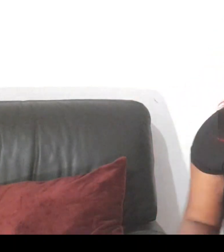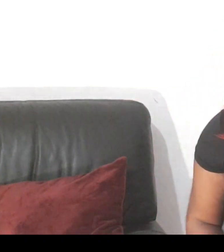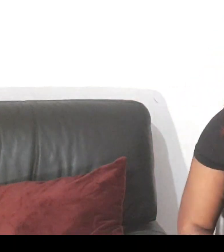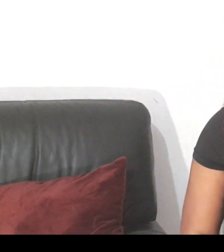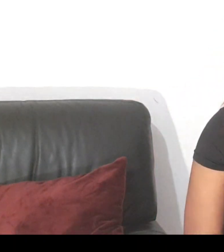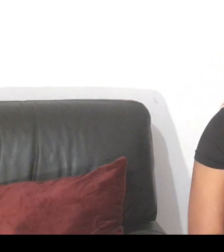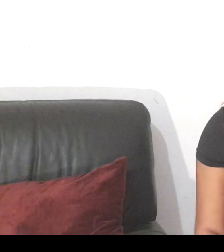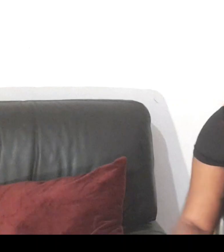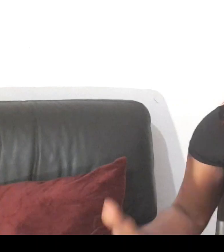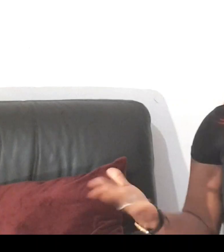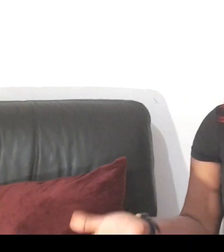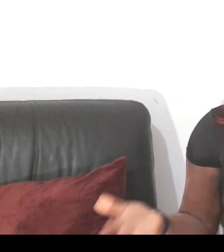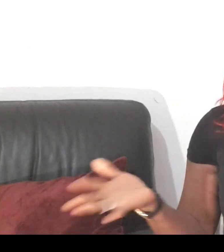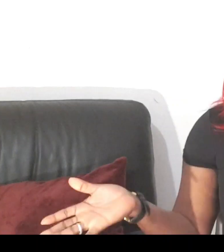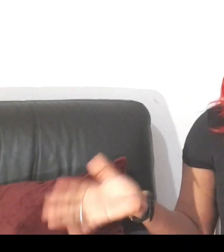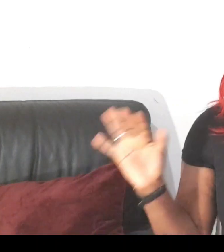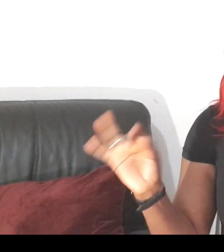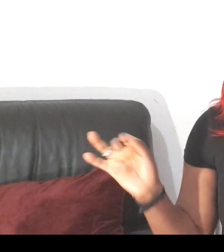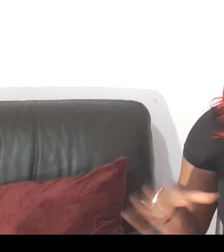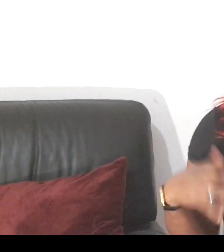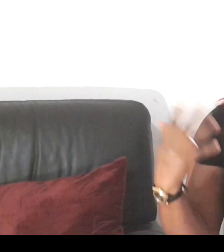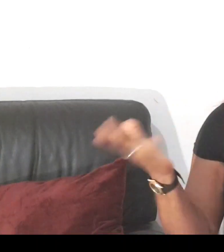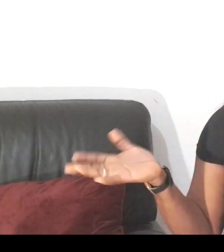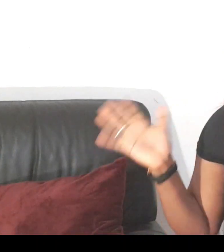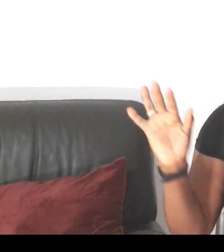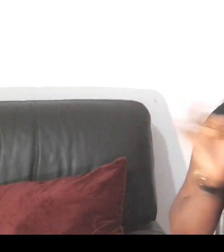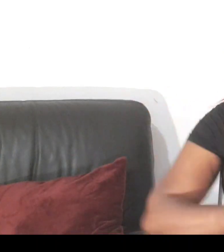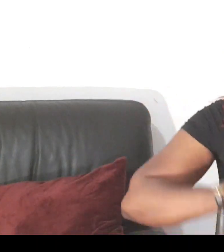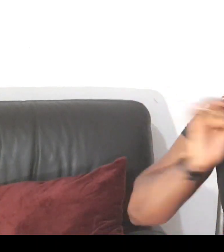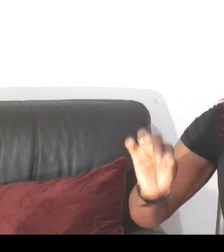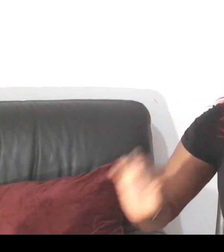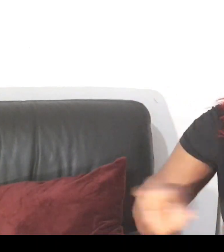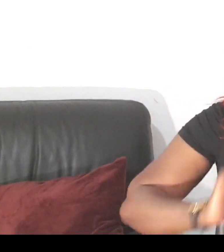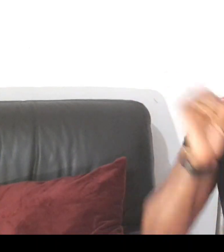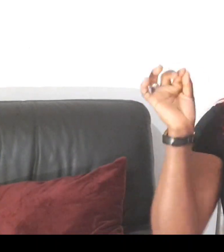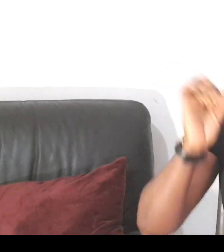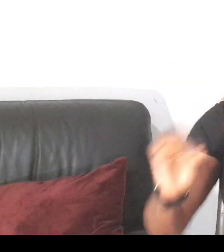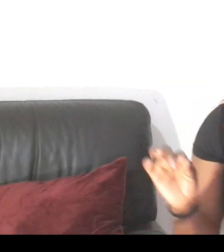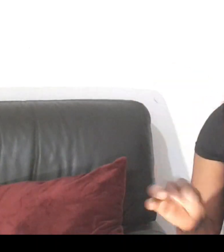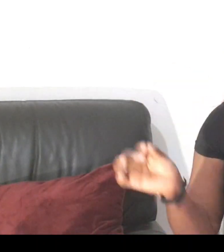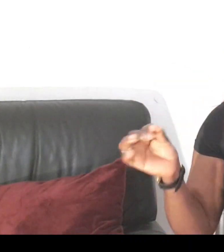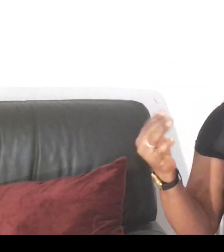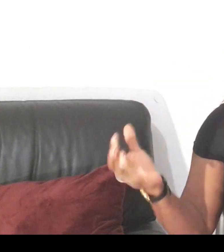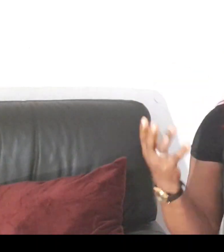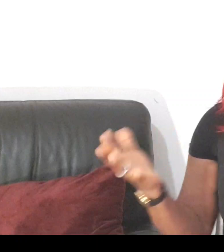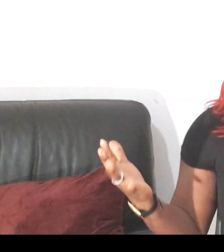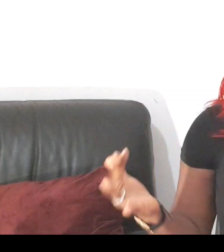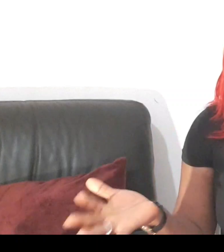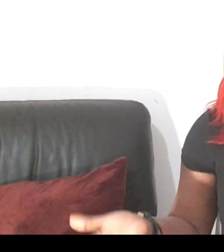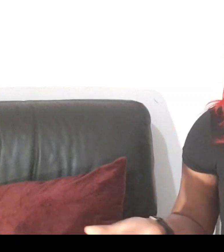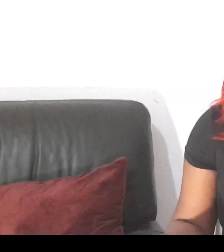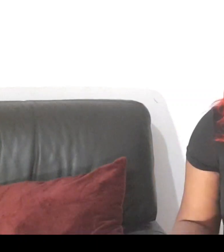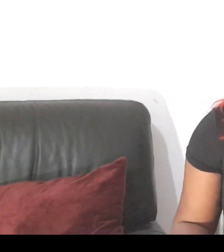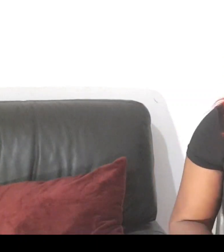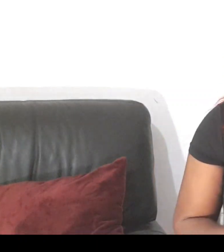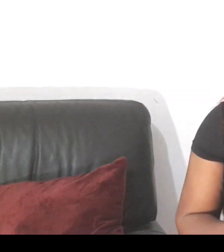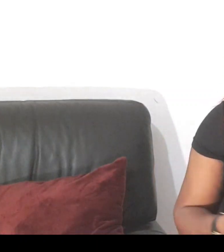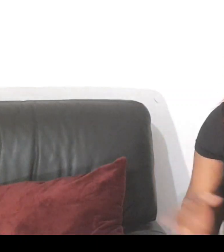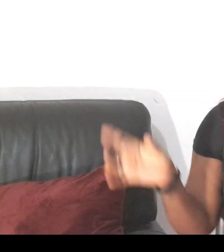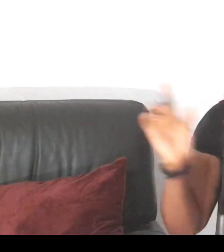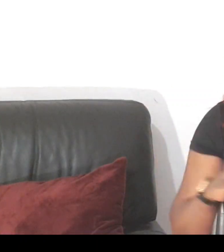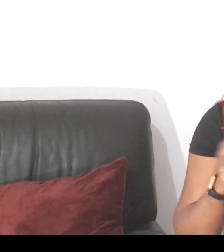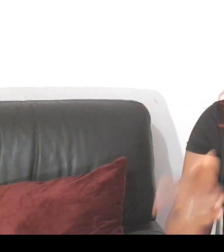trust me and uh one thing i i guys one thing i really learned about you guys guys